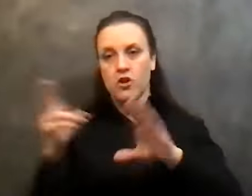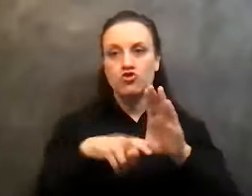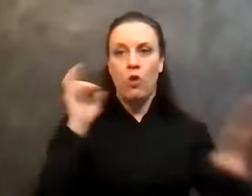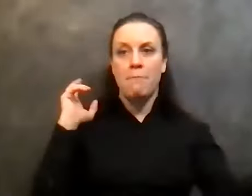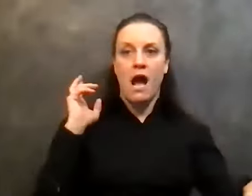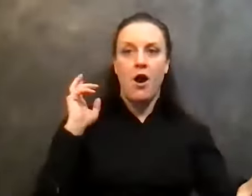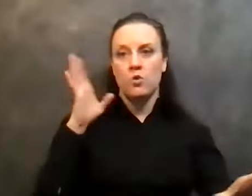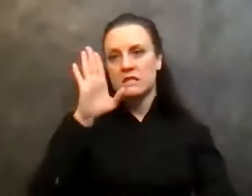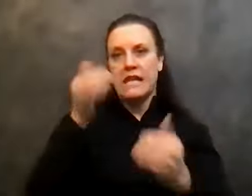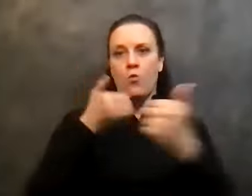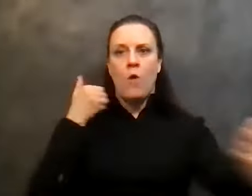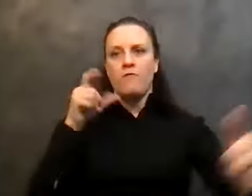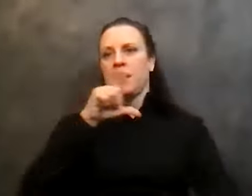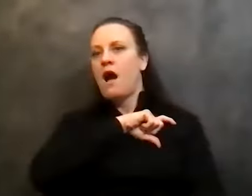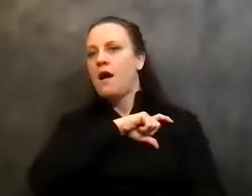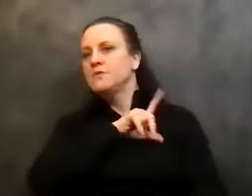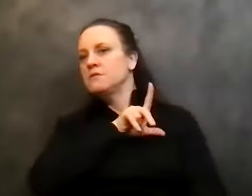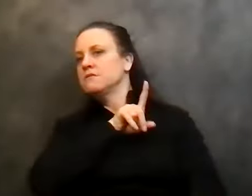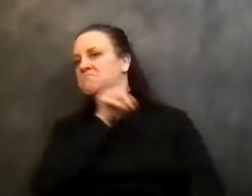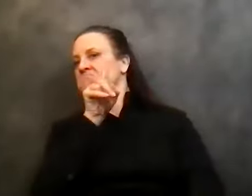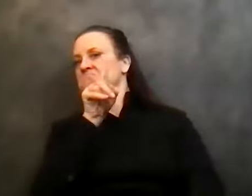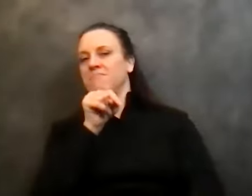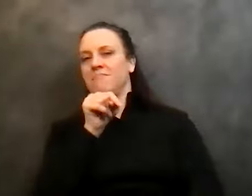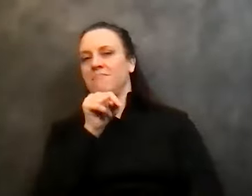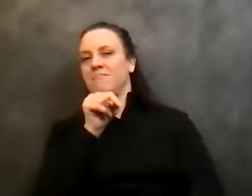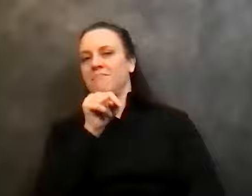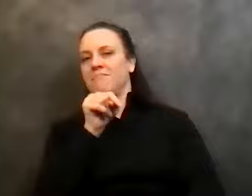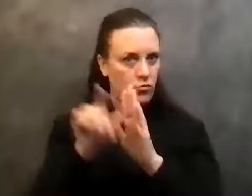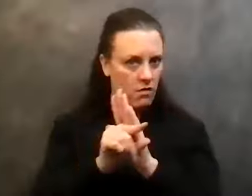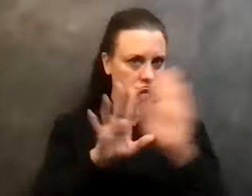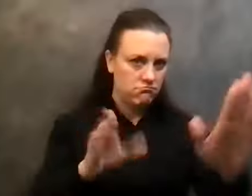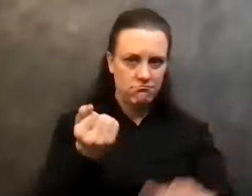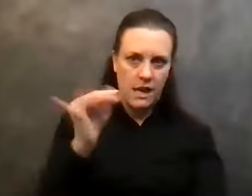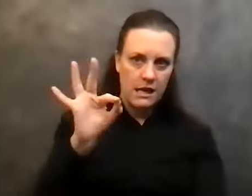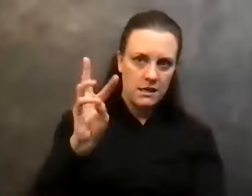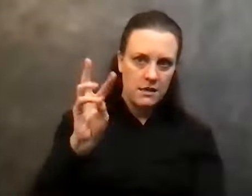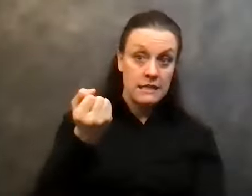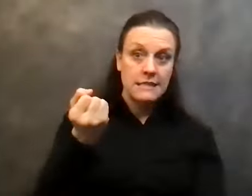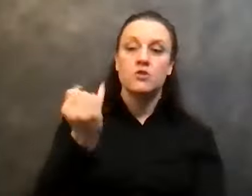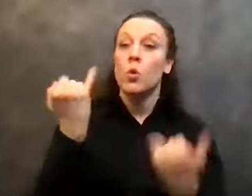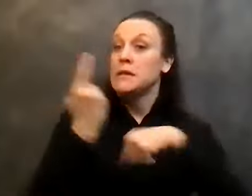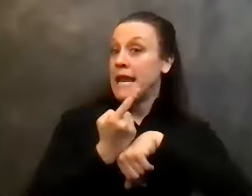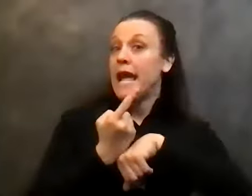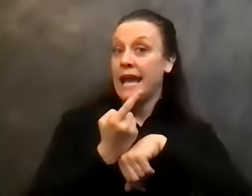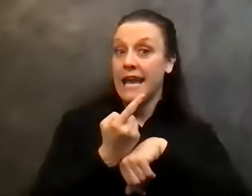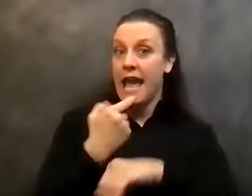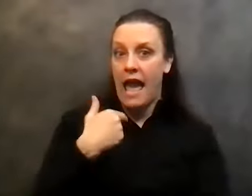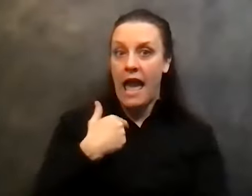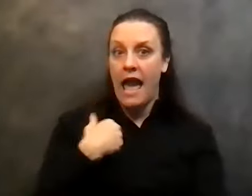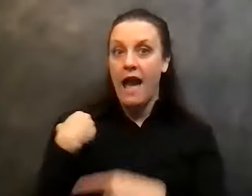stay away from the cops, you know, kind of a, kind of a background. And today, uh, I've been, uh, involved with this